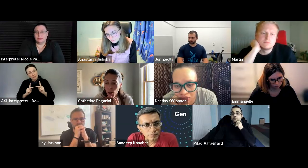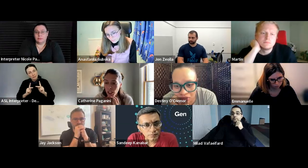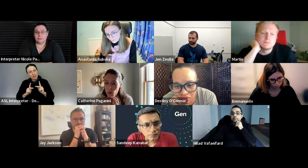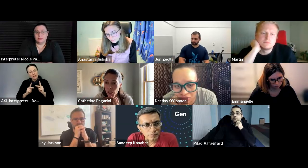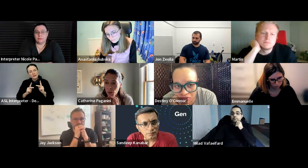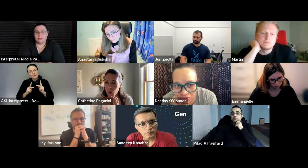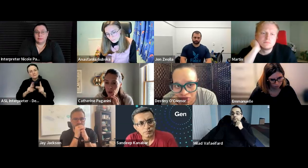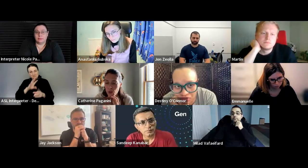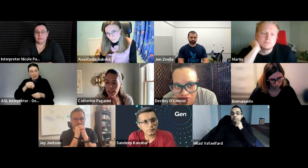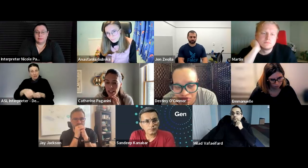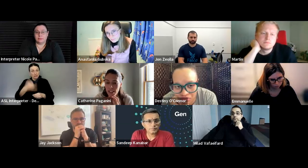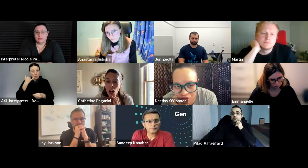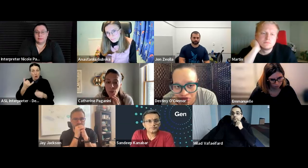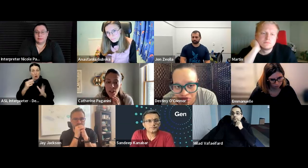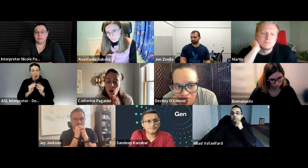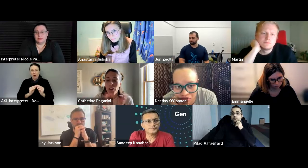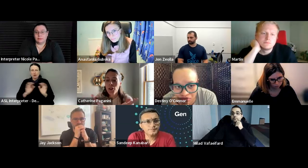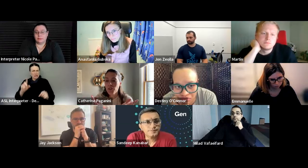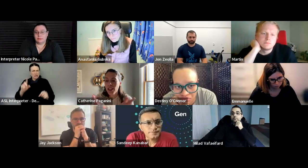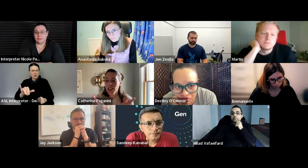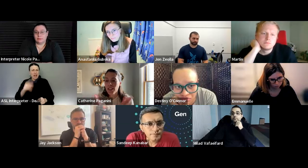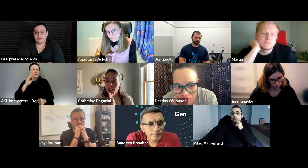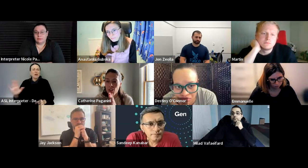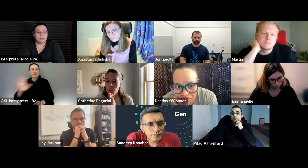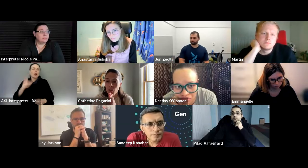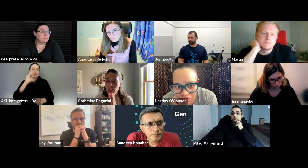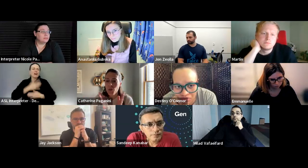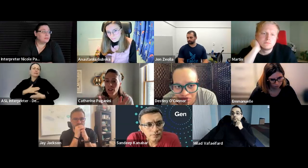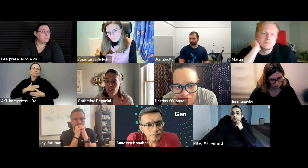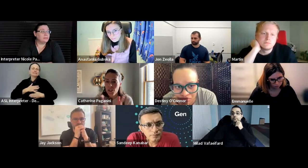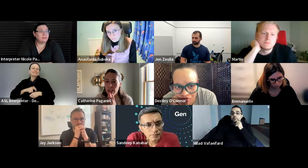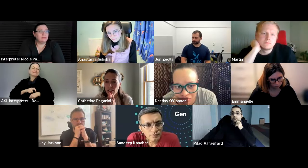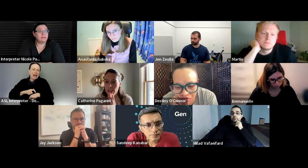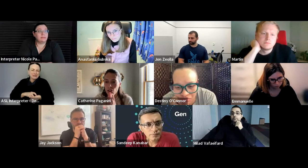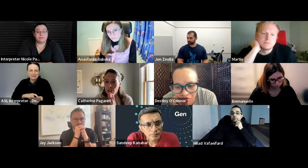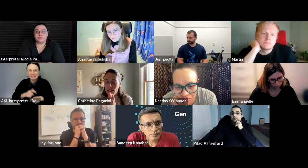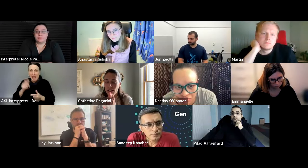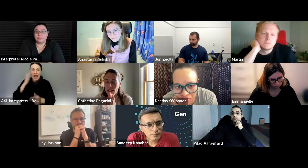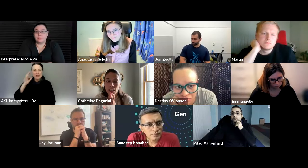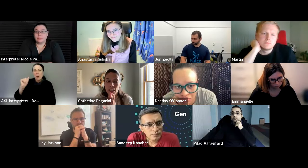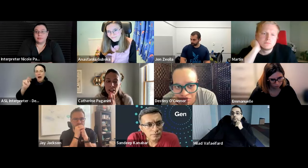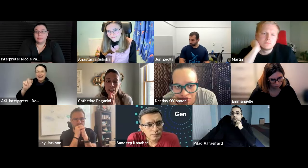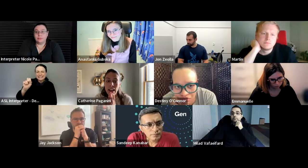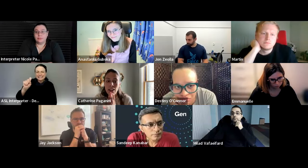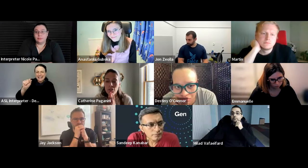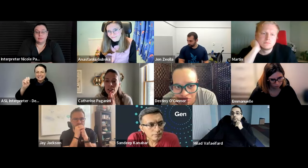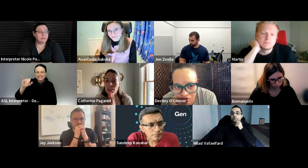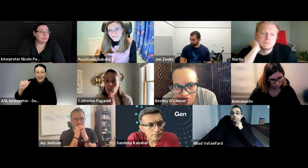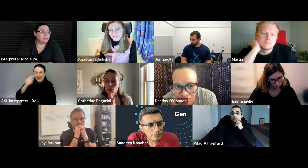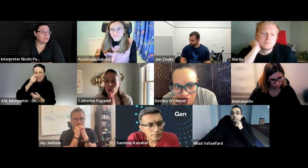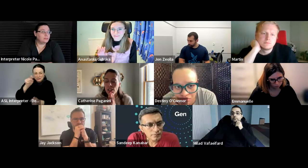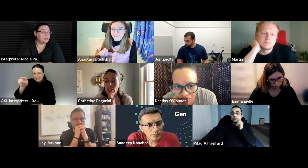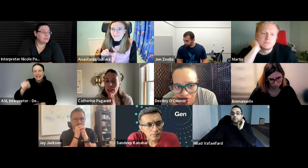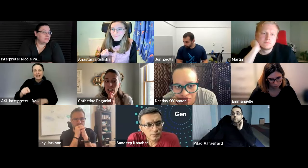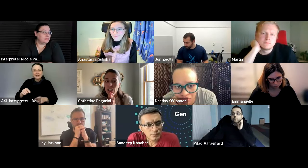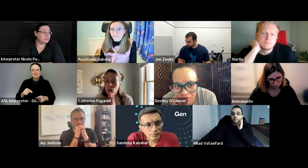this call as well who would do that as a hobby so i don't know if that's like some interest i know anastasia has interest in that it kind of